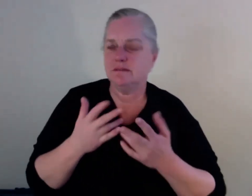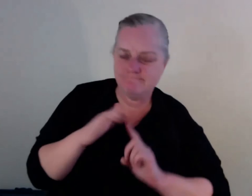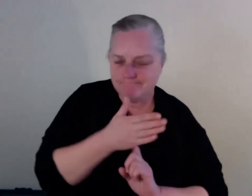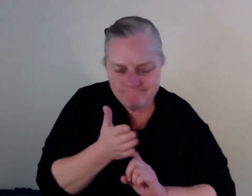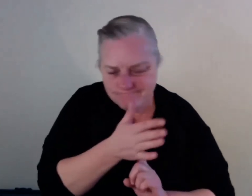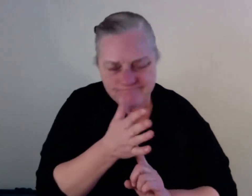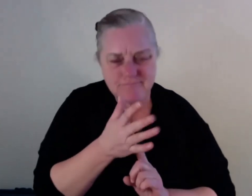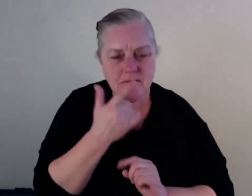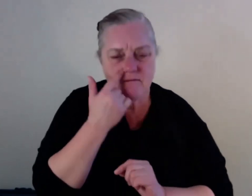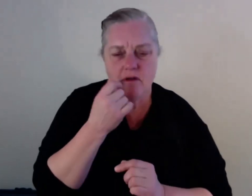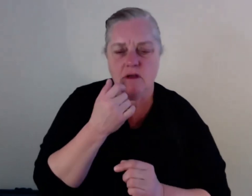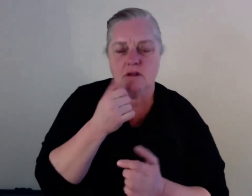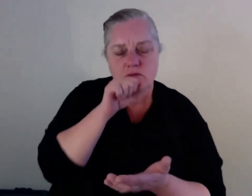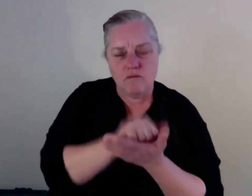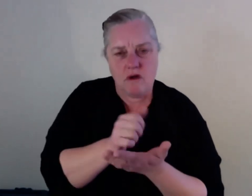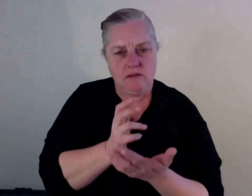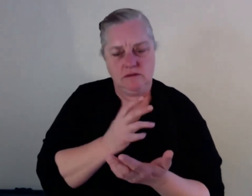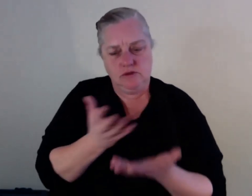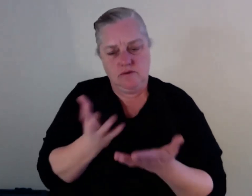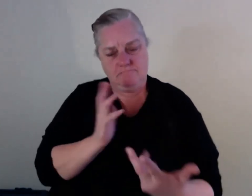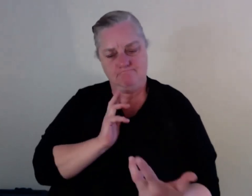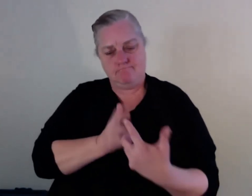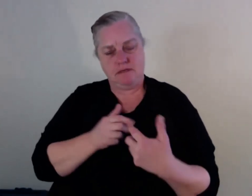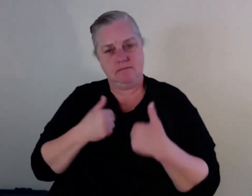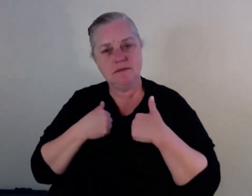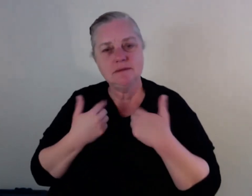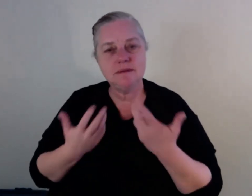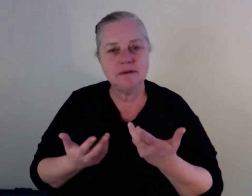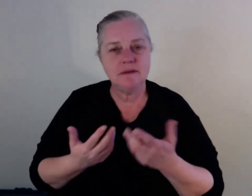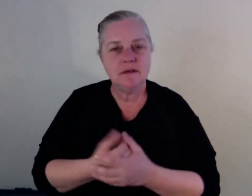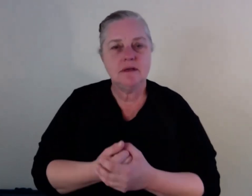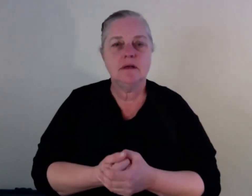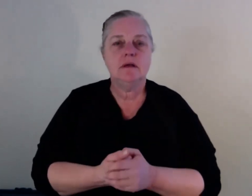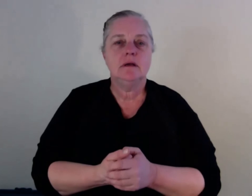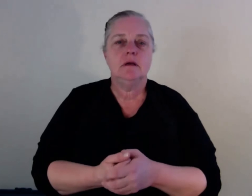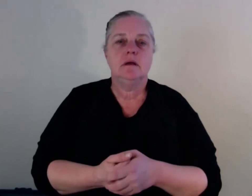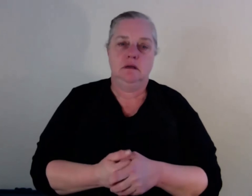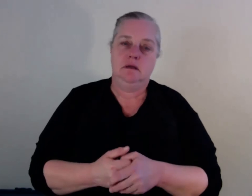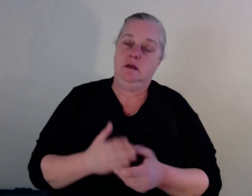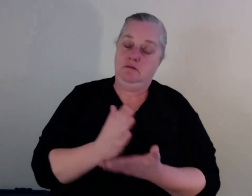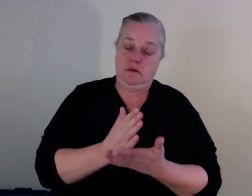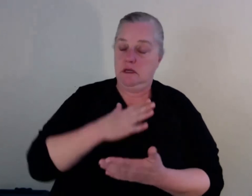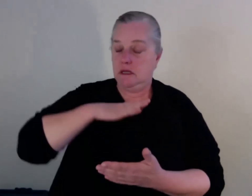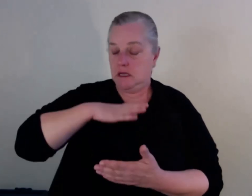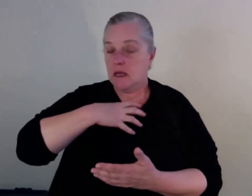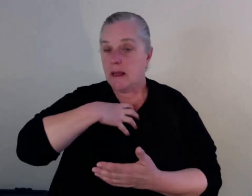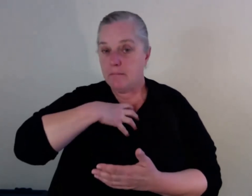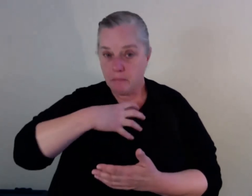If we had a greater expansion of drug and alcohol treatment facilities, such as detoxes and rehabs, I